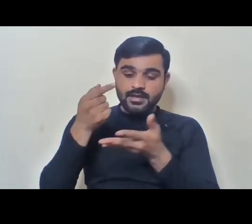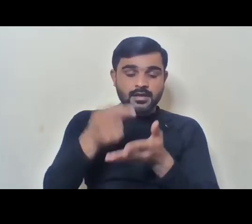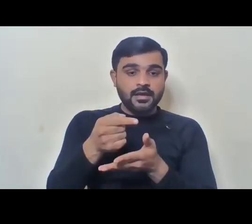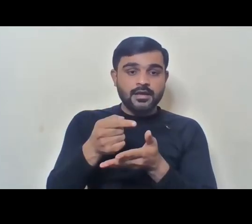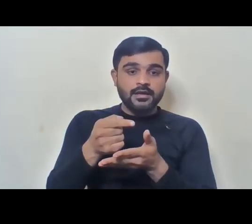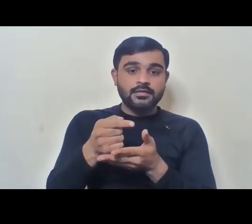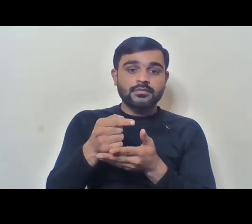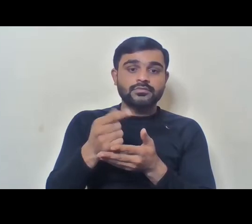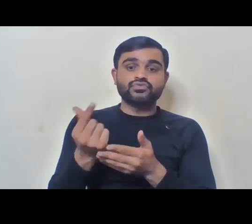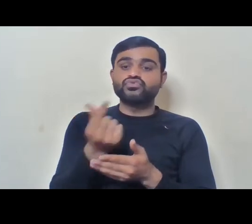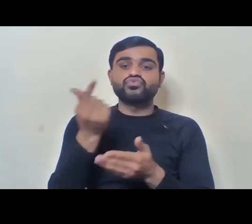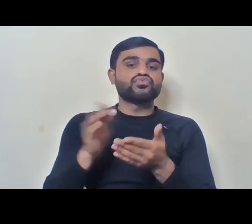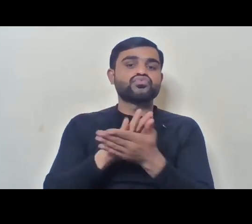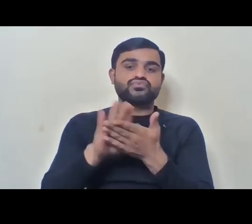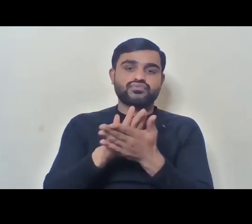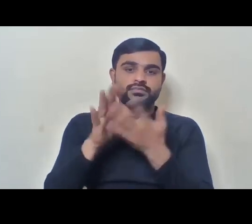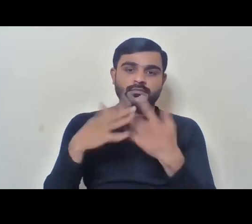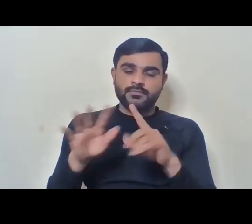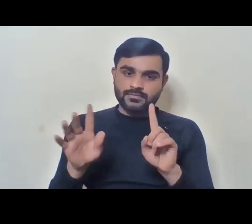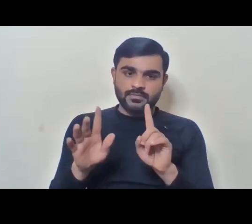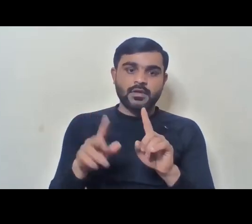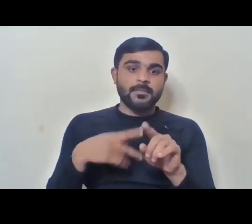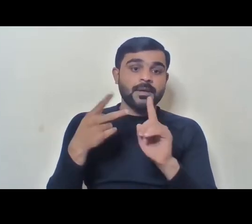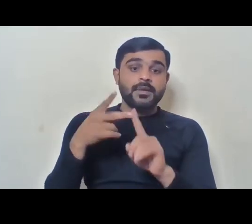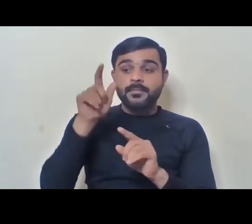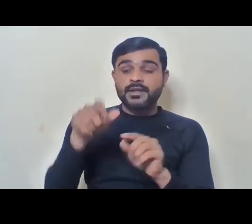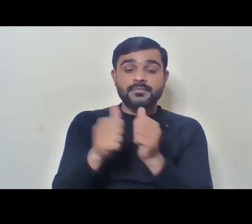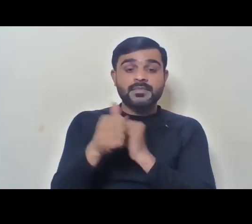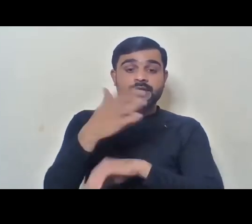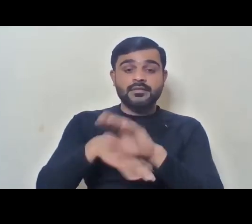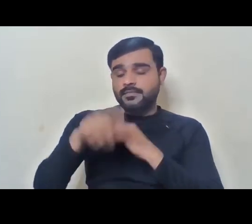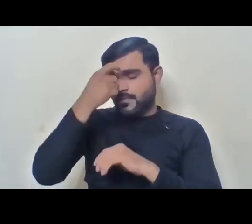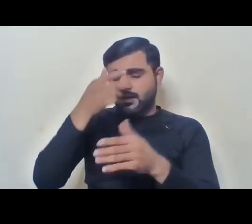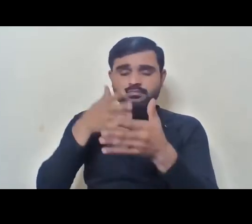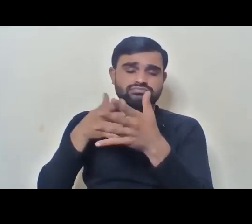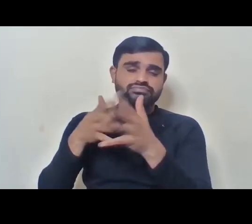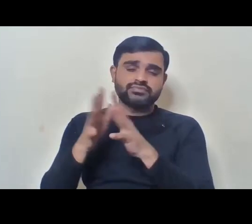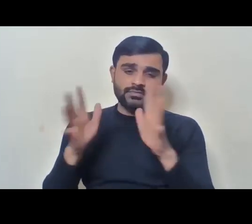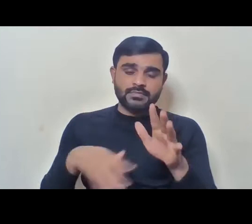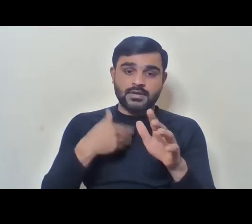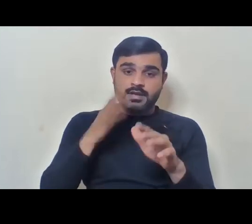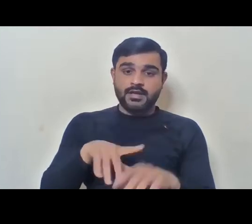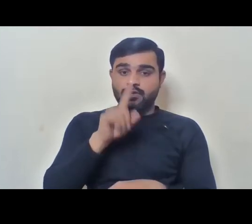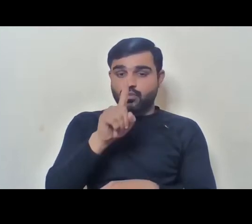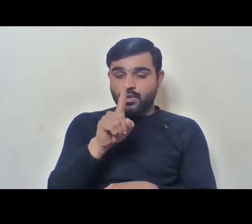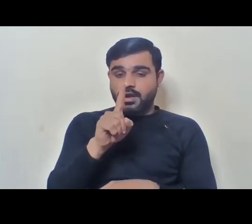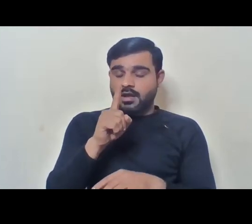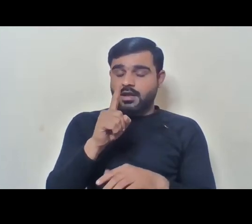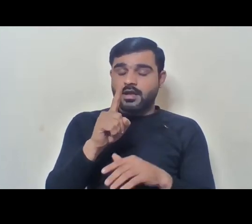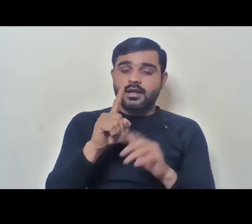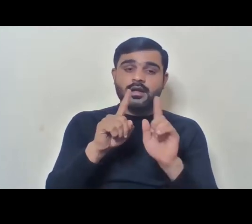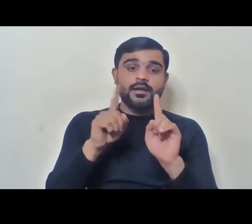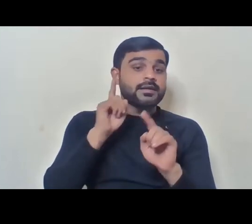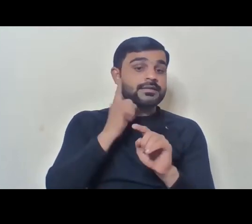utilized. So, personal disabilities face a lot of issues. We have one grave issue for the